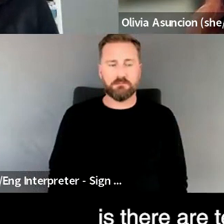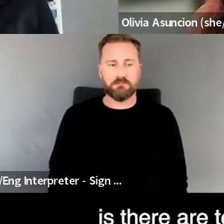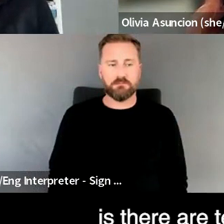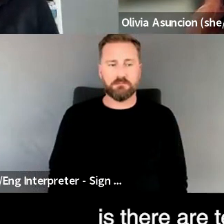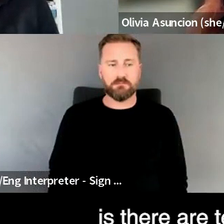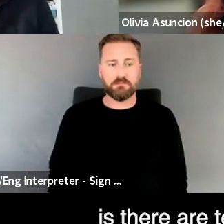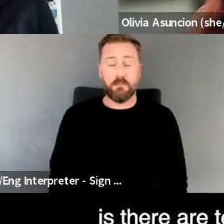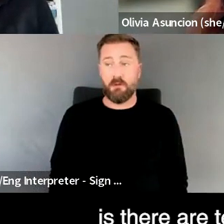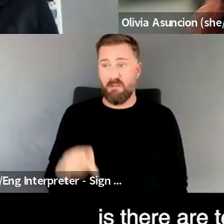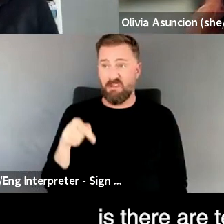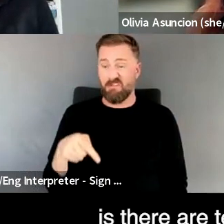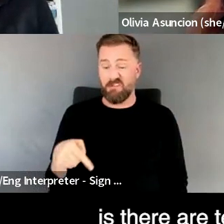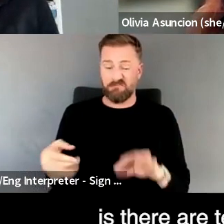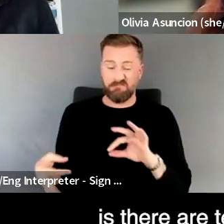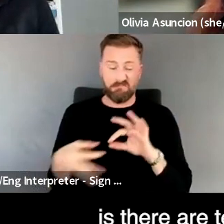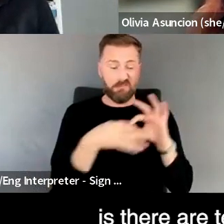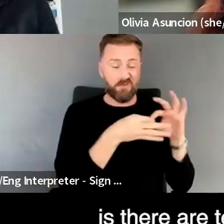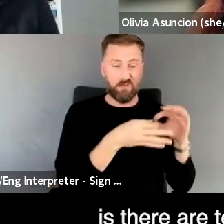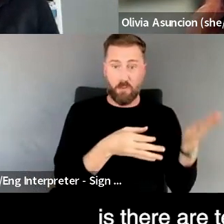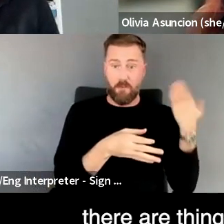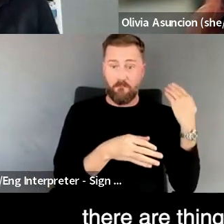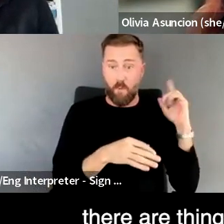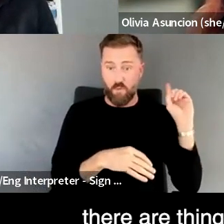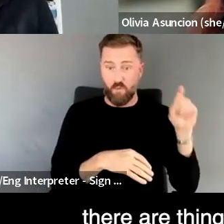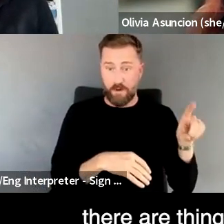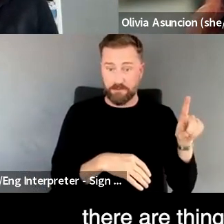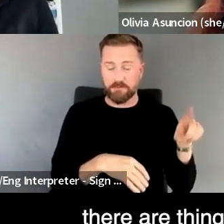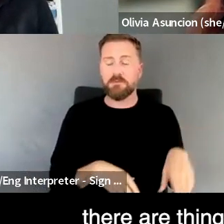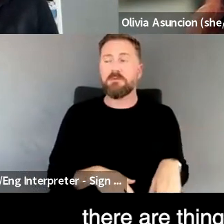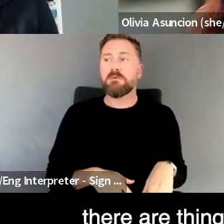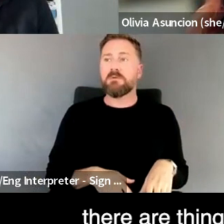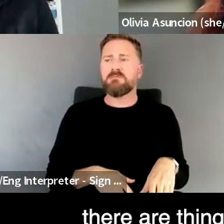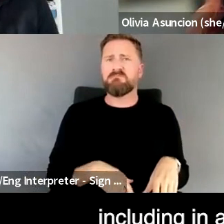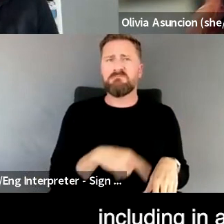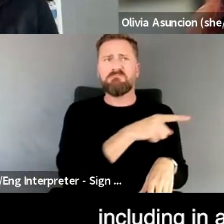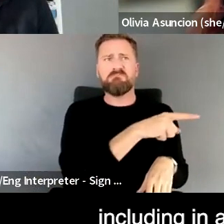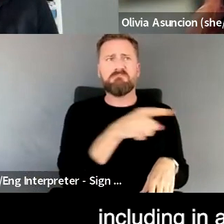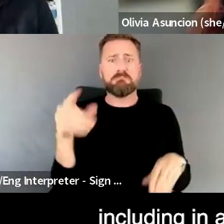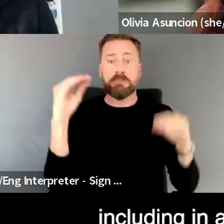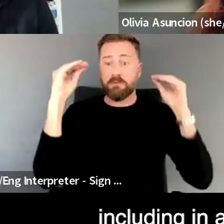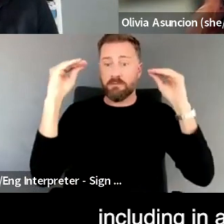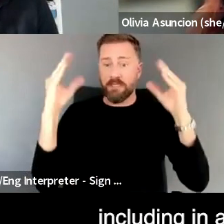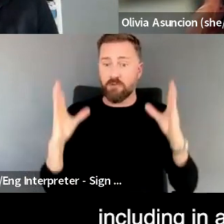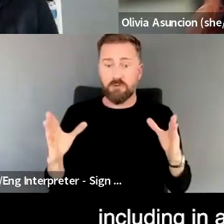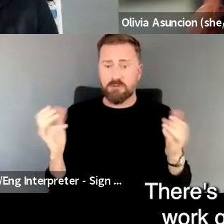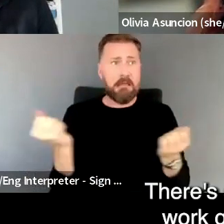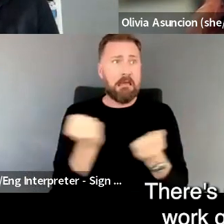before is there are teachers everywhere. There are things to learn everywhere, including in academic institutions, there's some